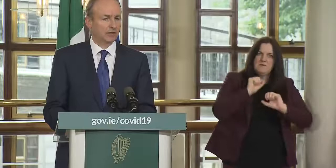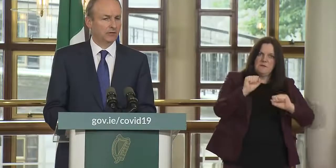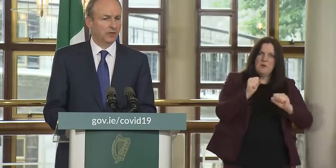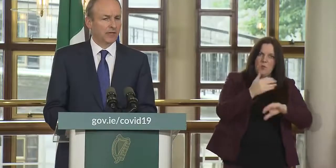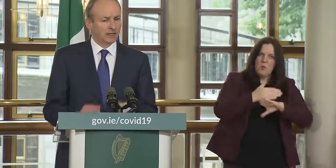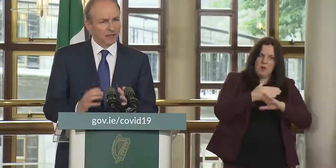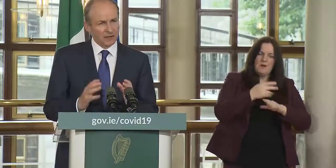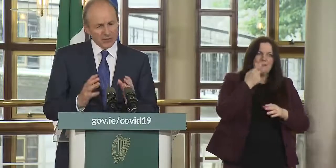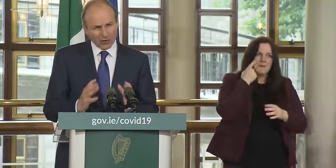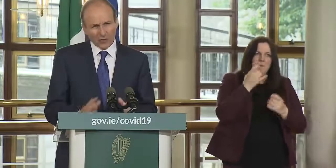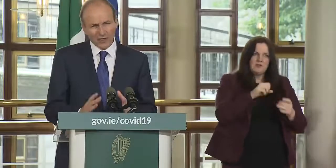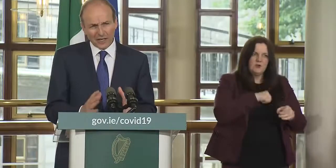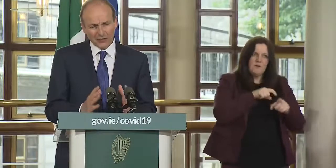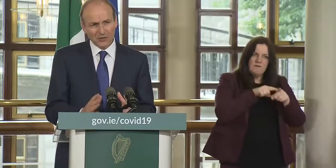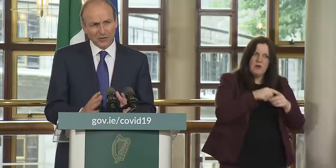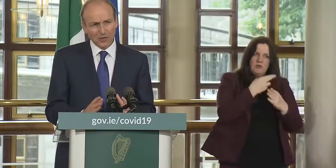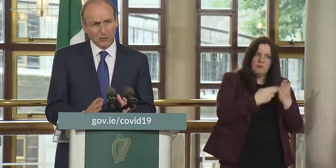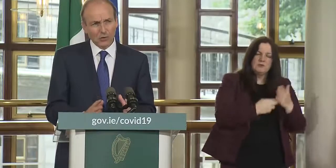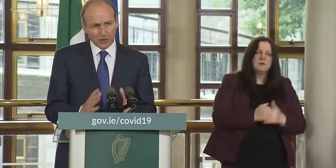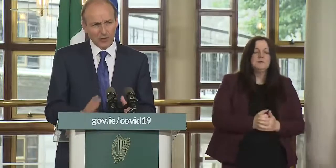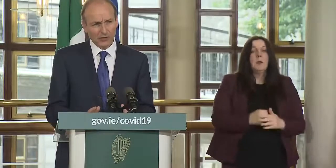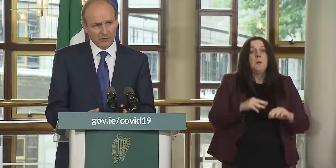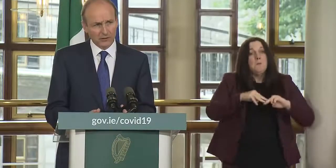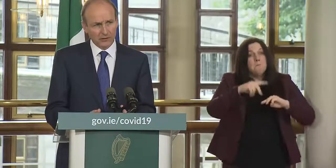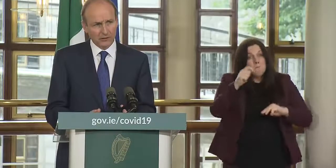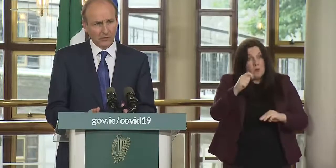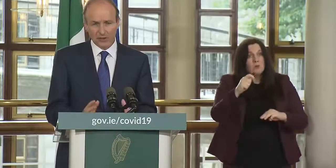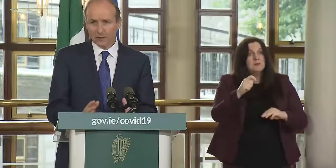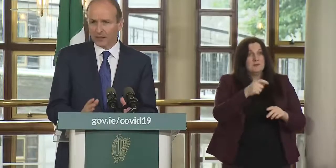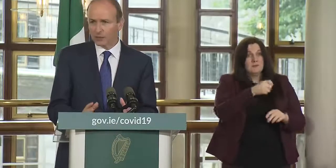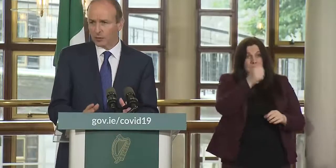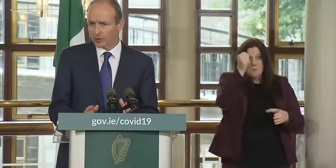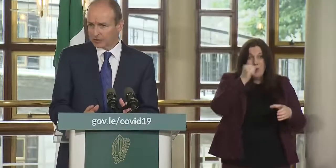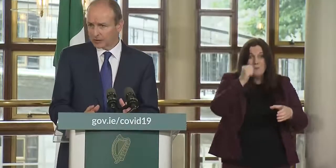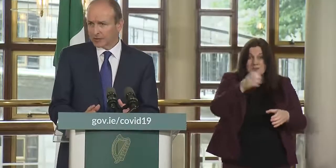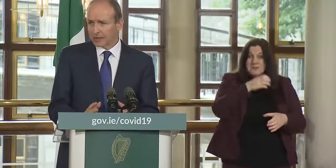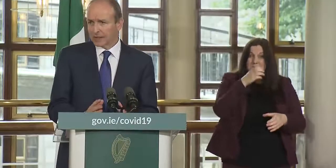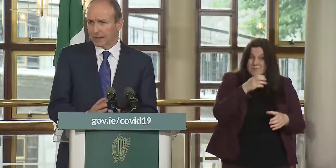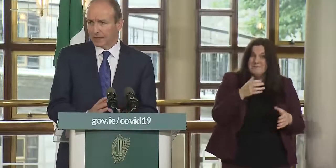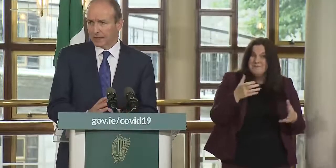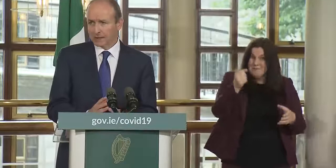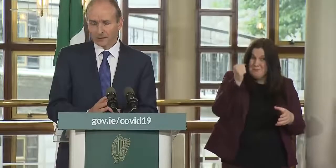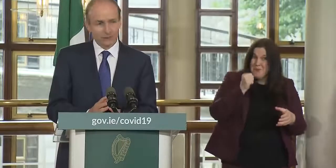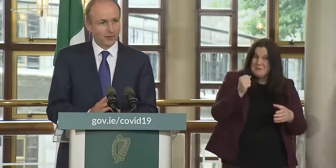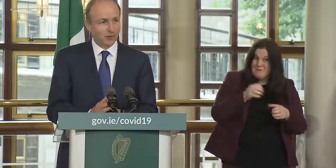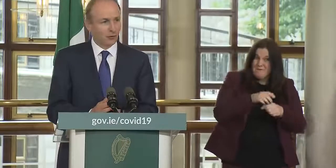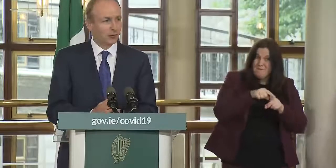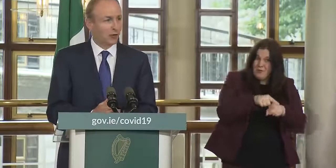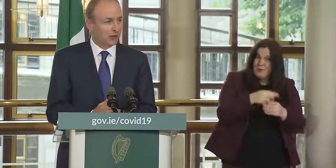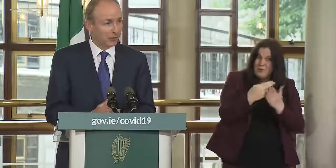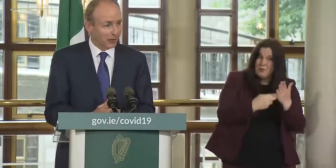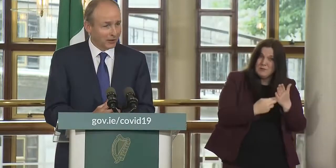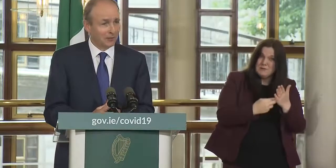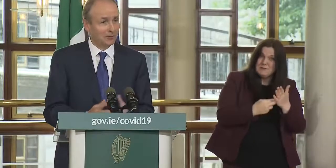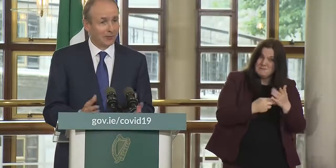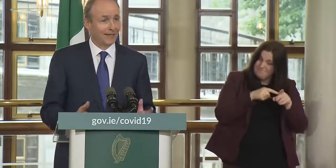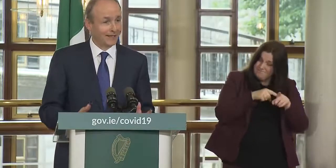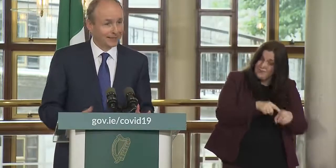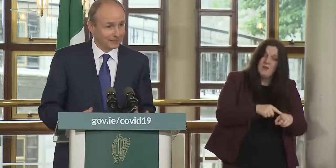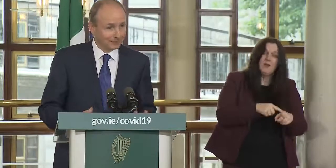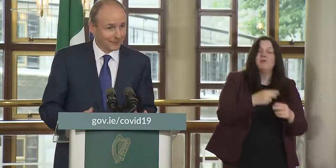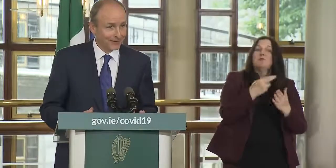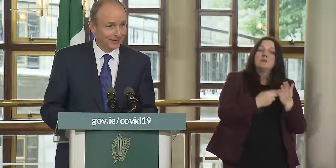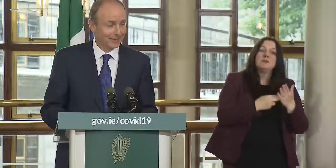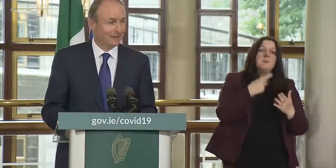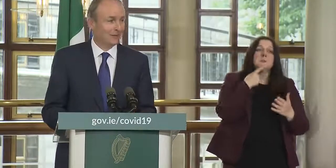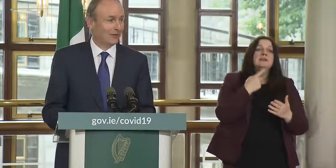greater compliance the majority has to be said were compliant i think we need to make that point those who are compliant never make